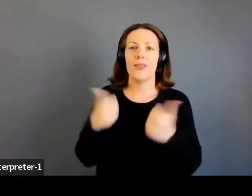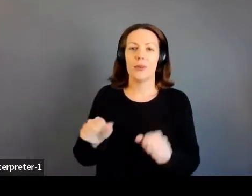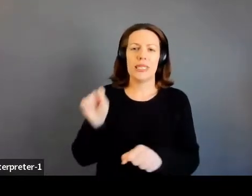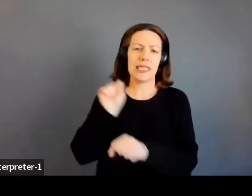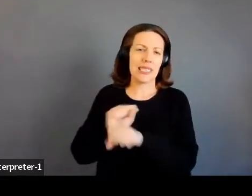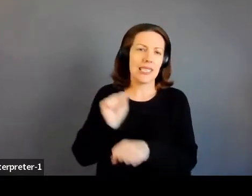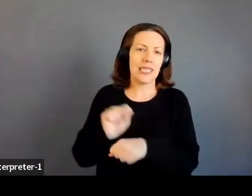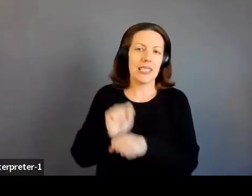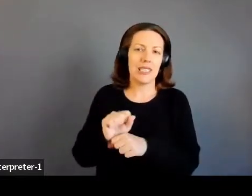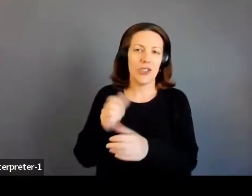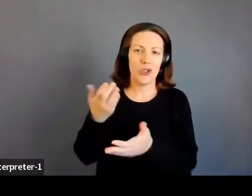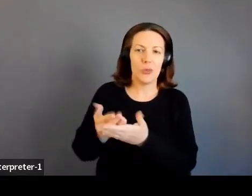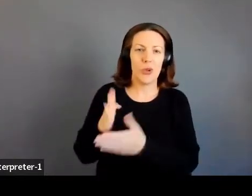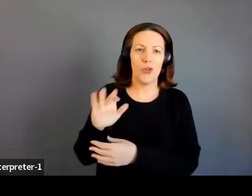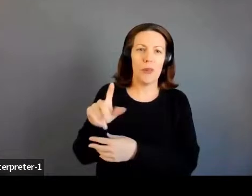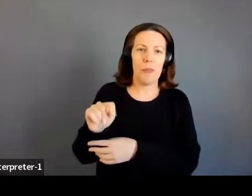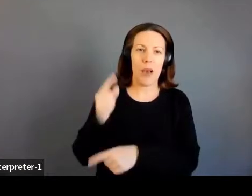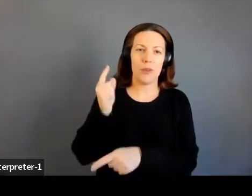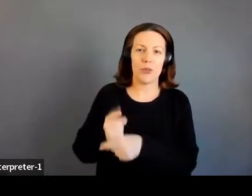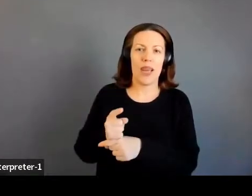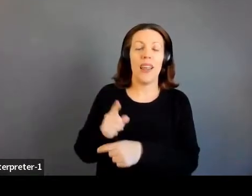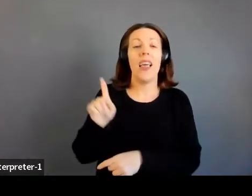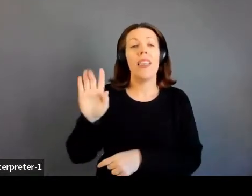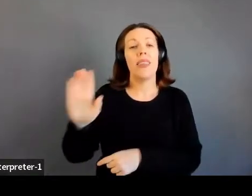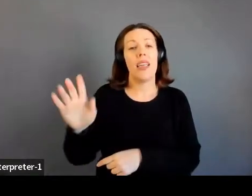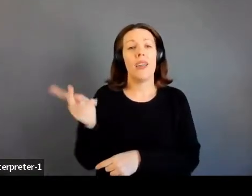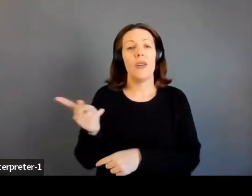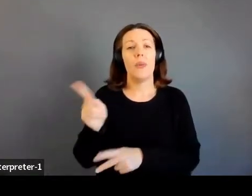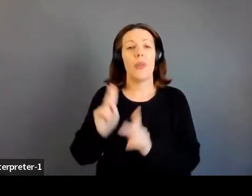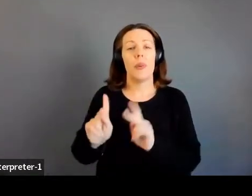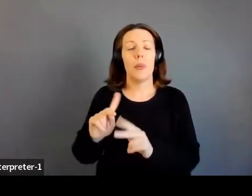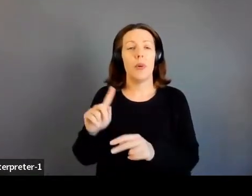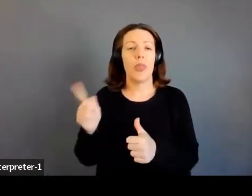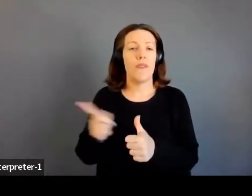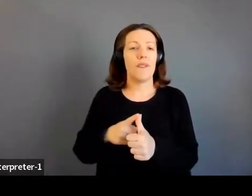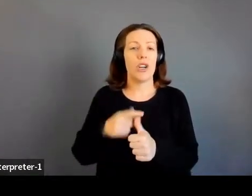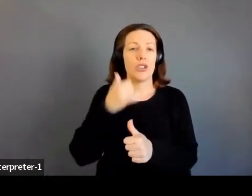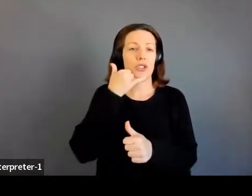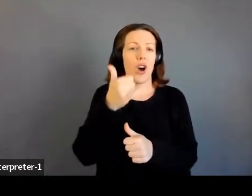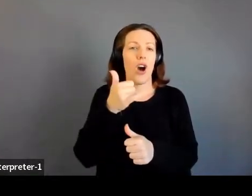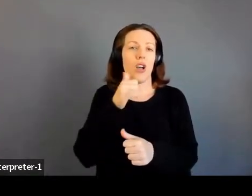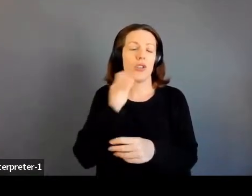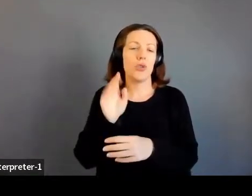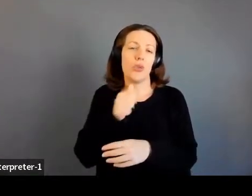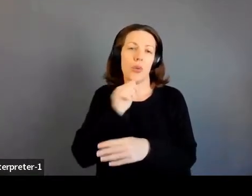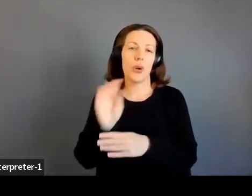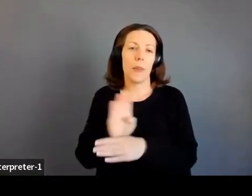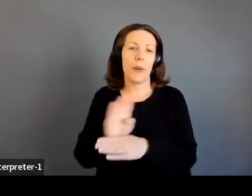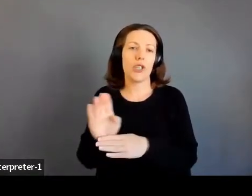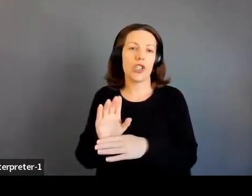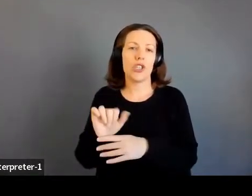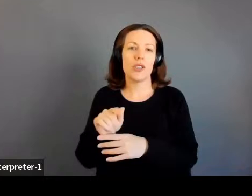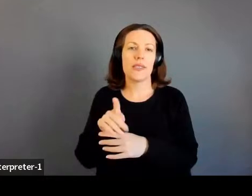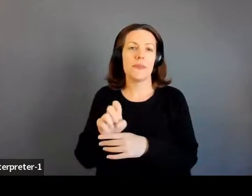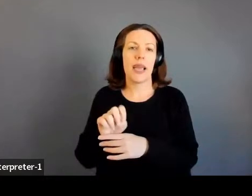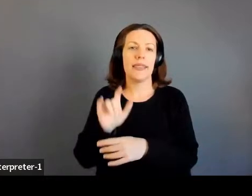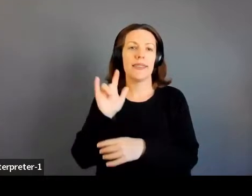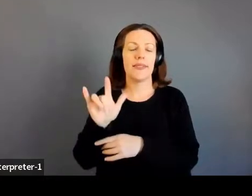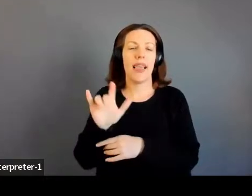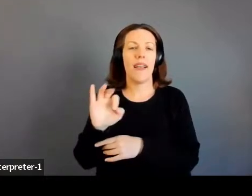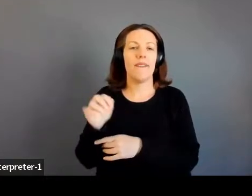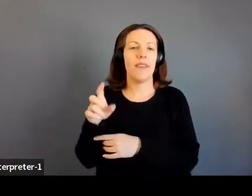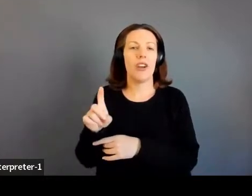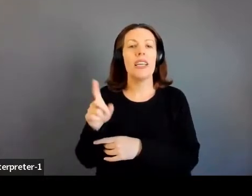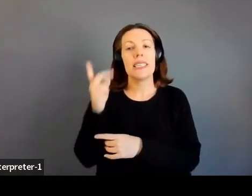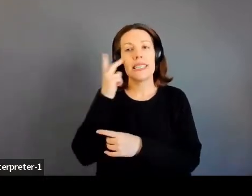And they were the ones who made the first phone call to the commercial space flight federation to see if they would be open to giving me an